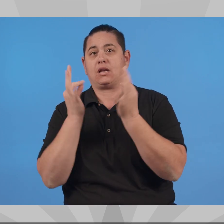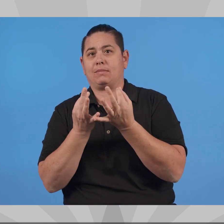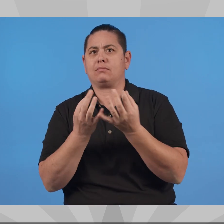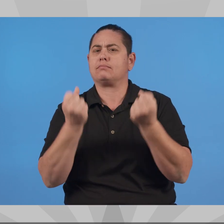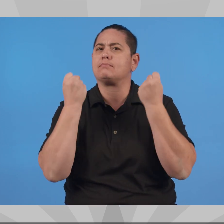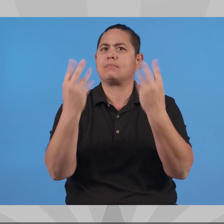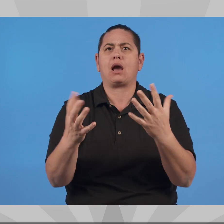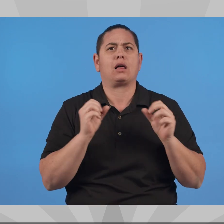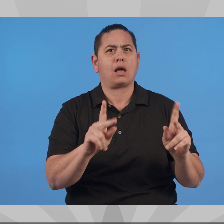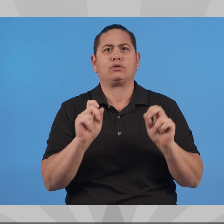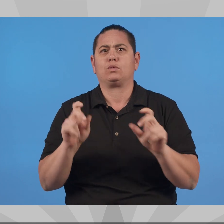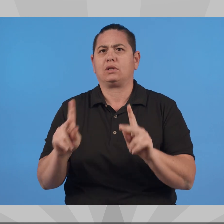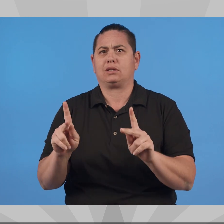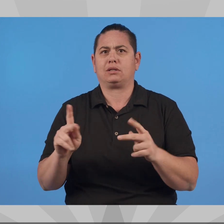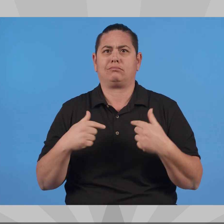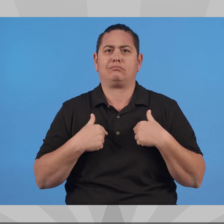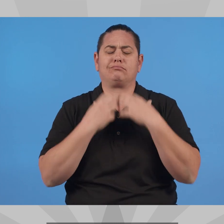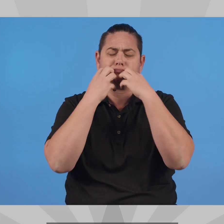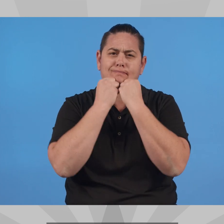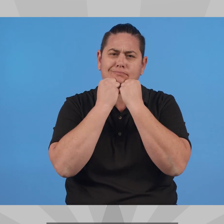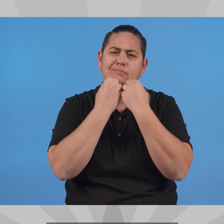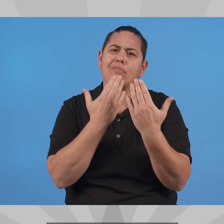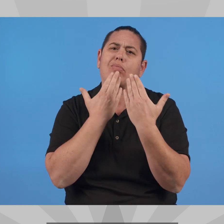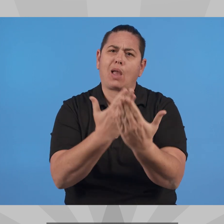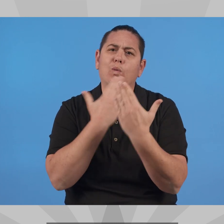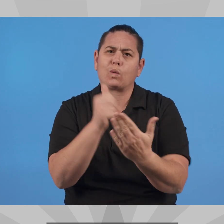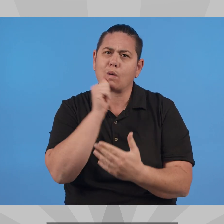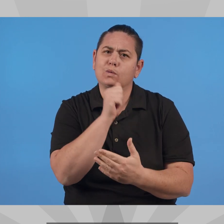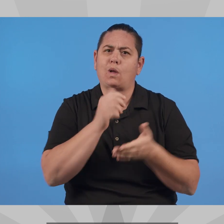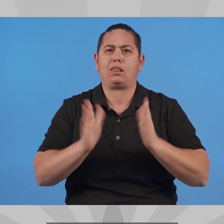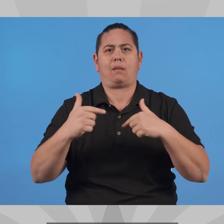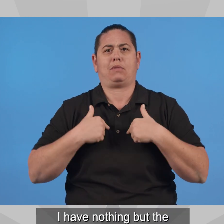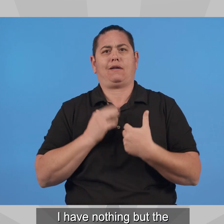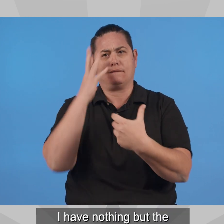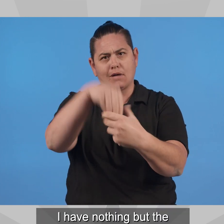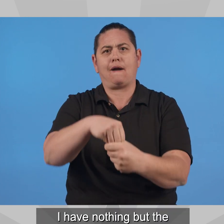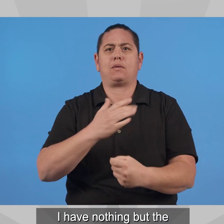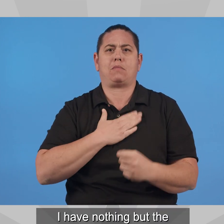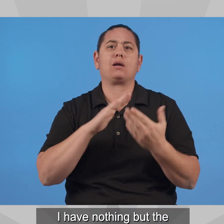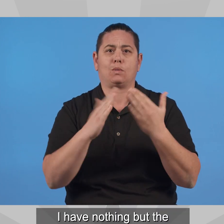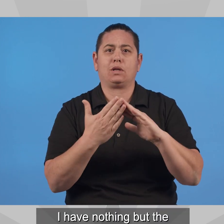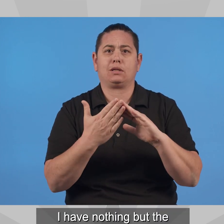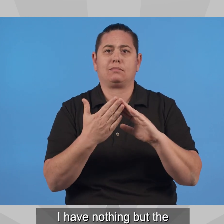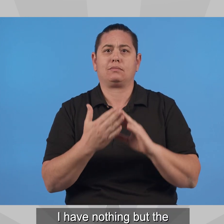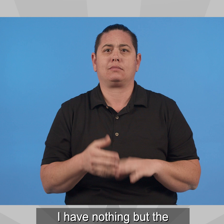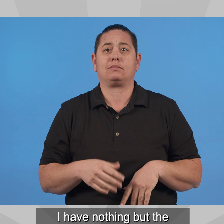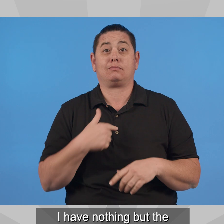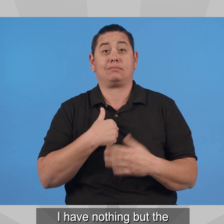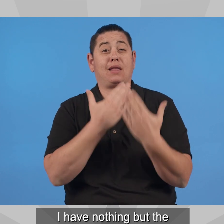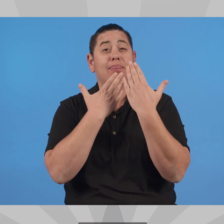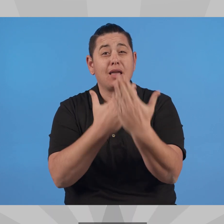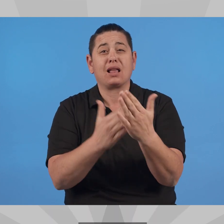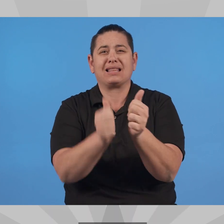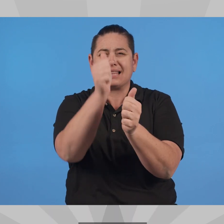Arizona has provided myself and my family with many opportunities. I have nothing but the utmost respect and